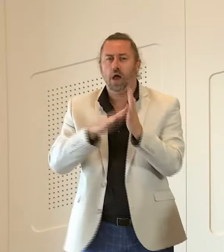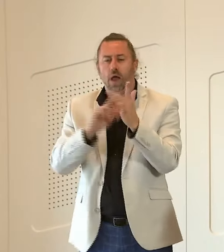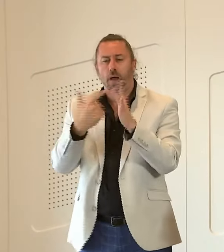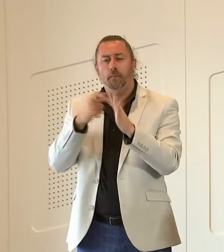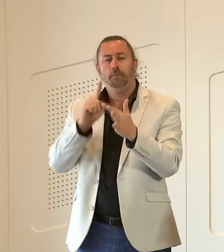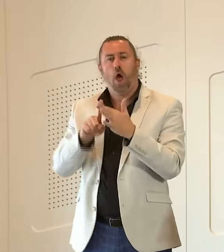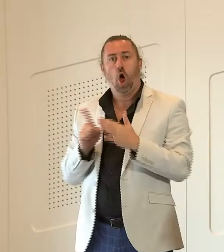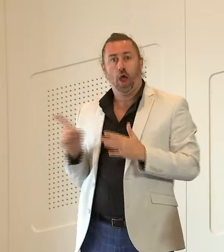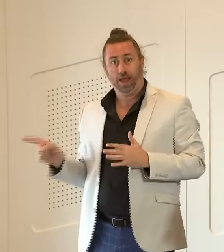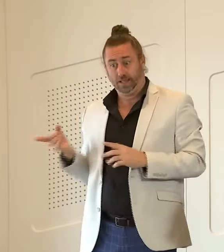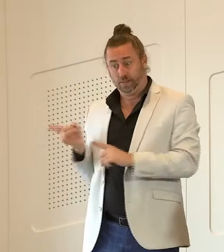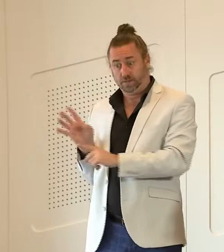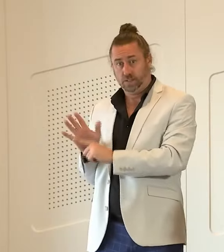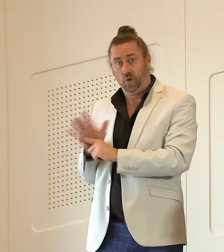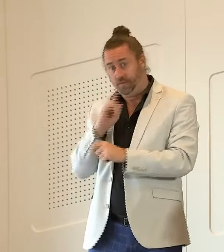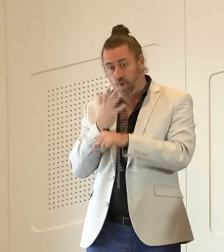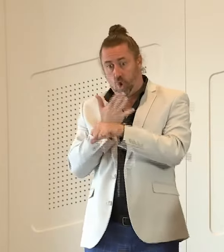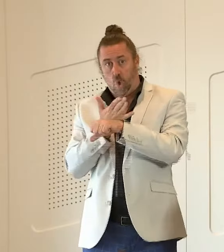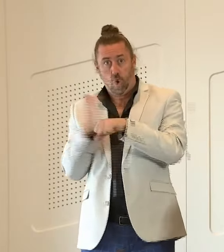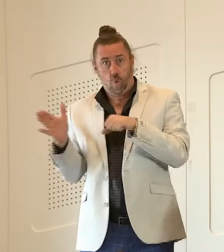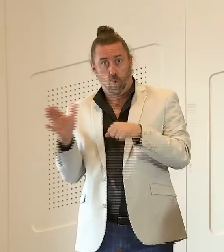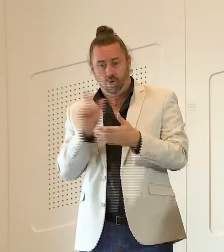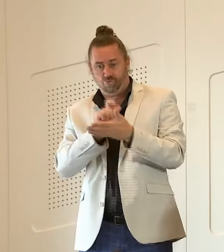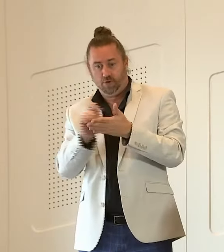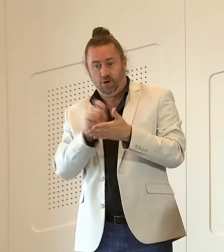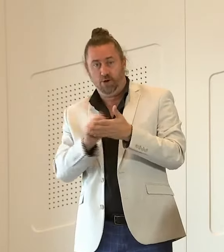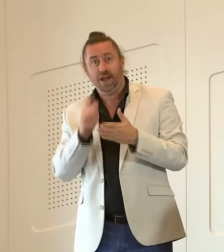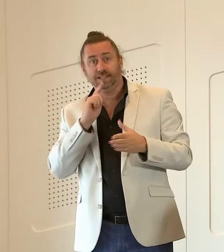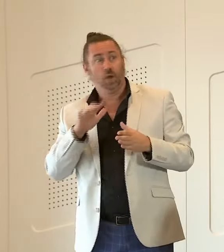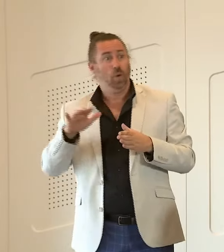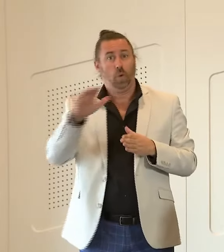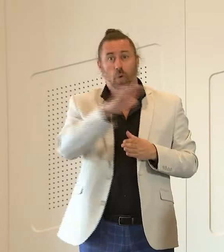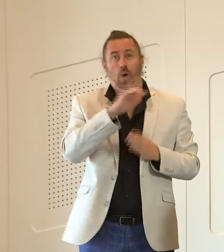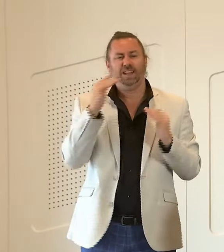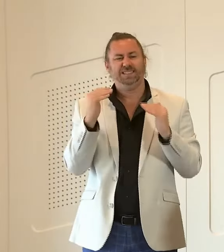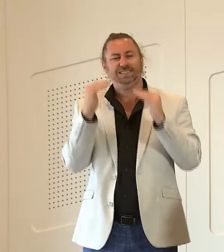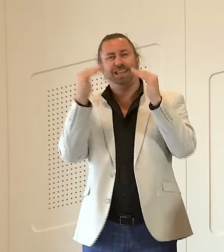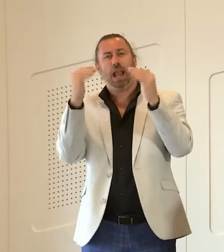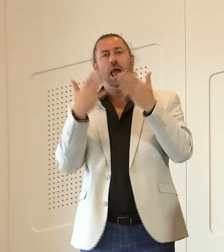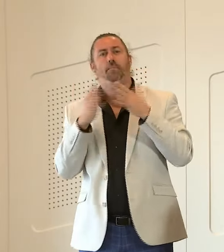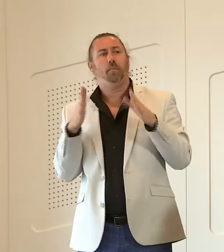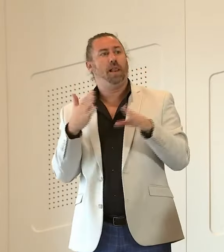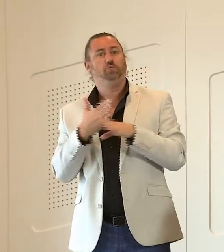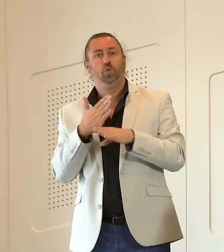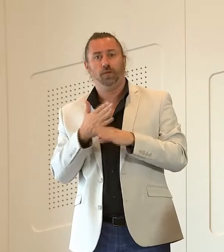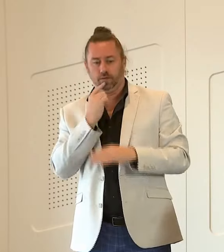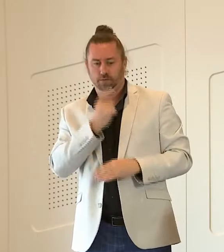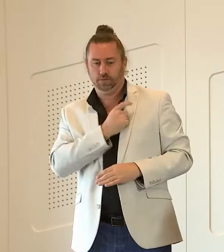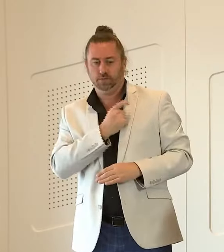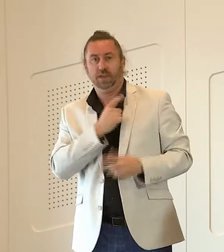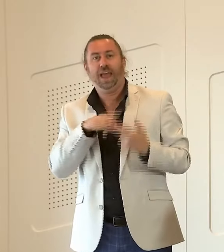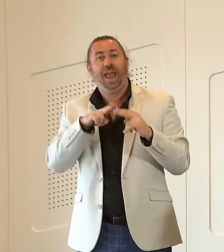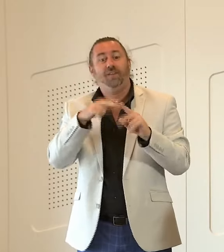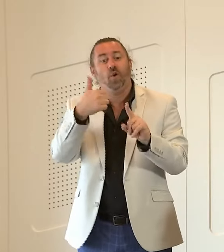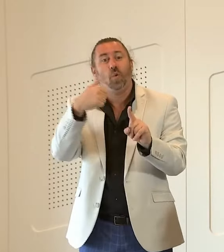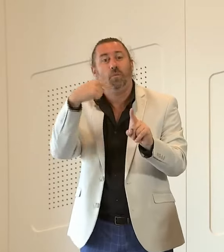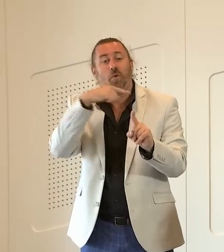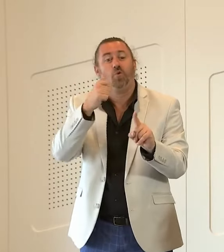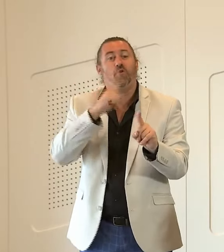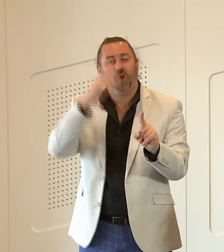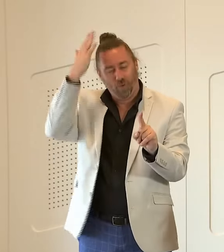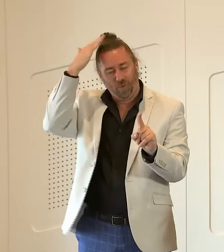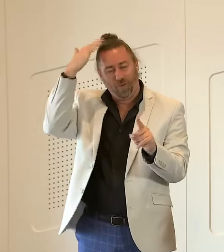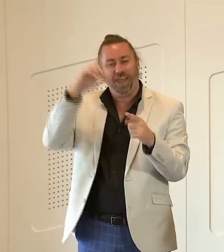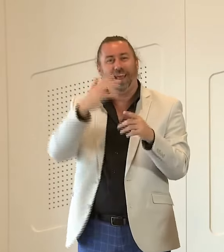written your article today suggesting a culture of fear ultimately with senior public servants he says if you're a good boy or girl well i addressed this